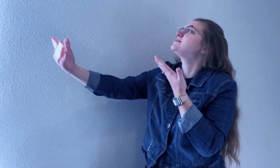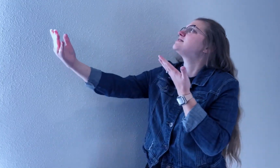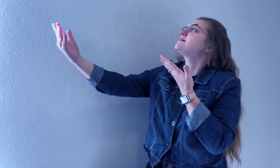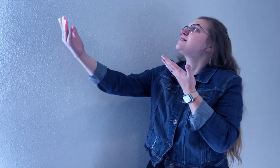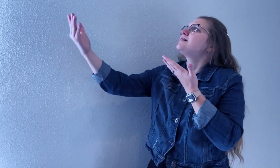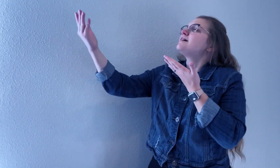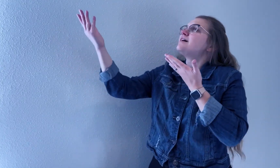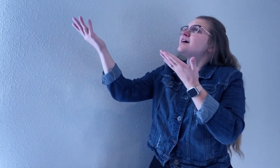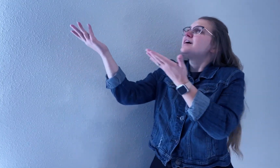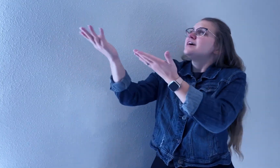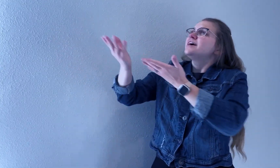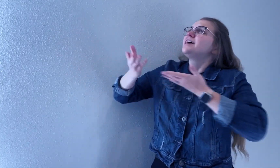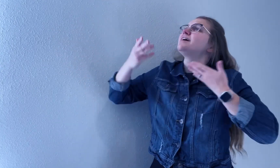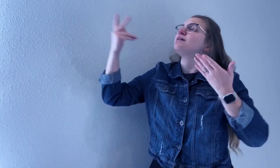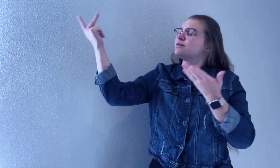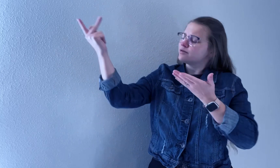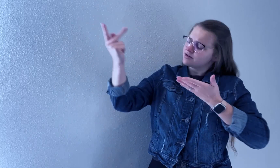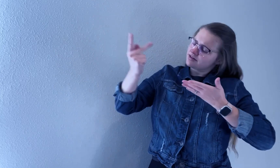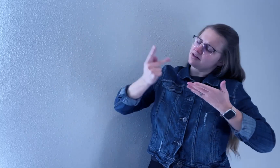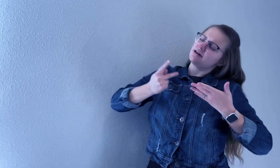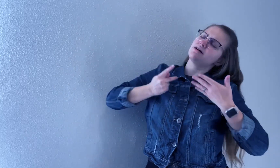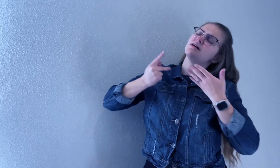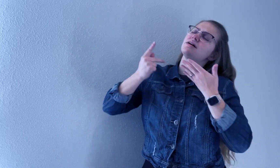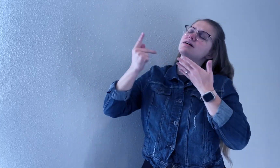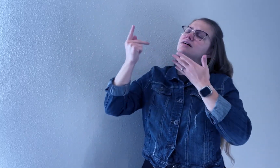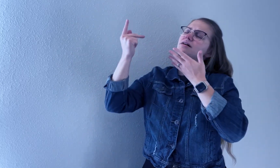Here we are,